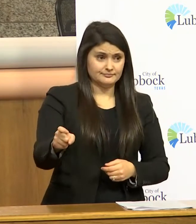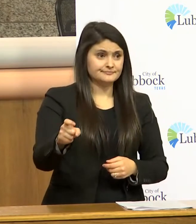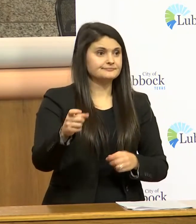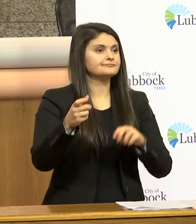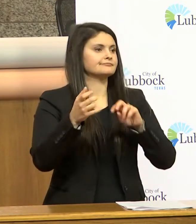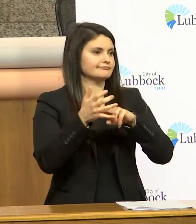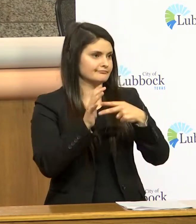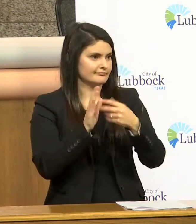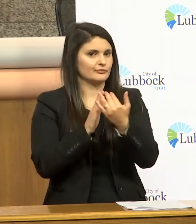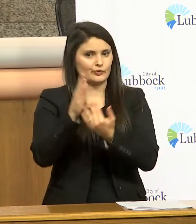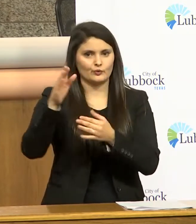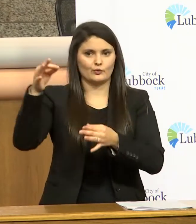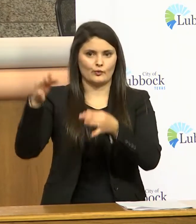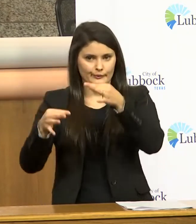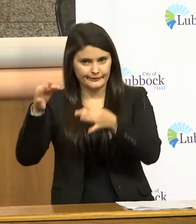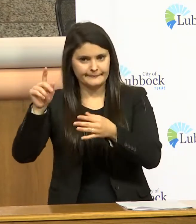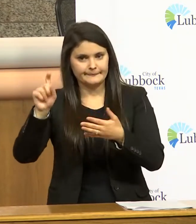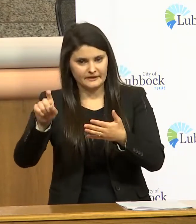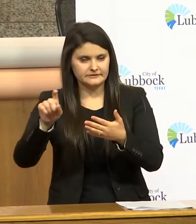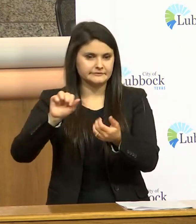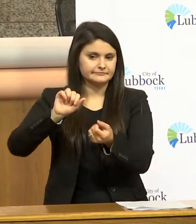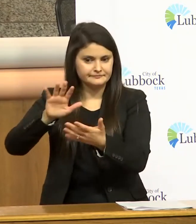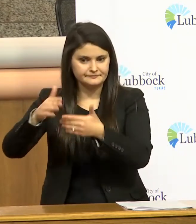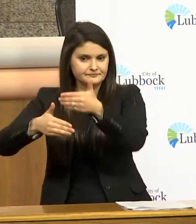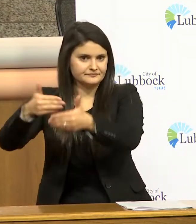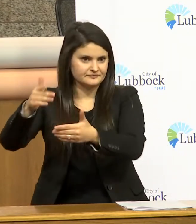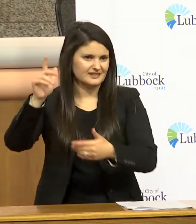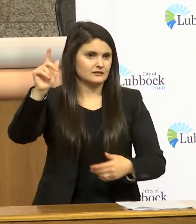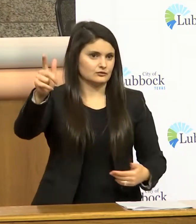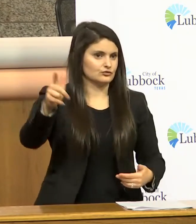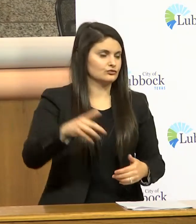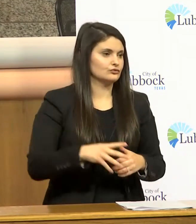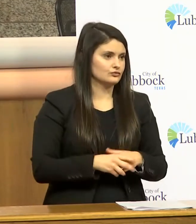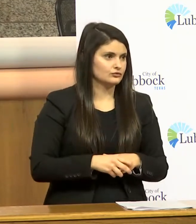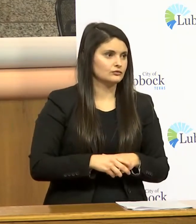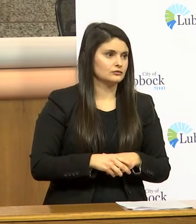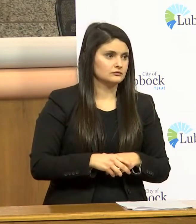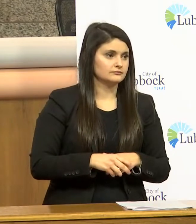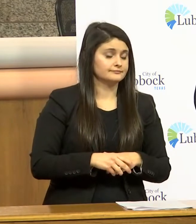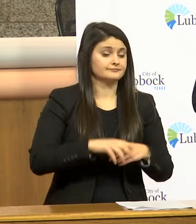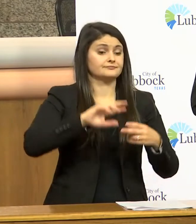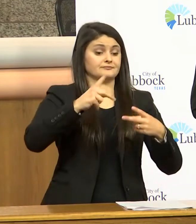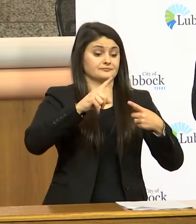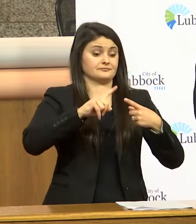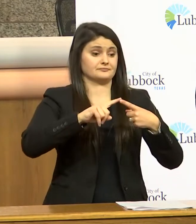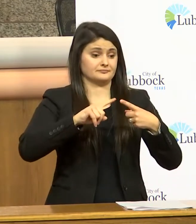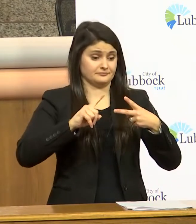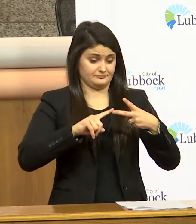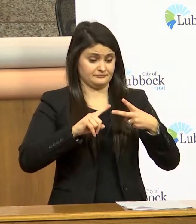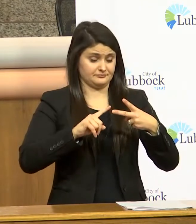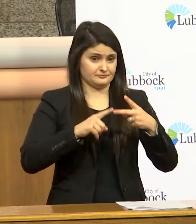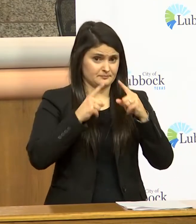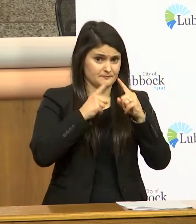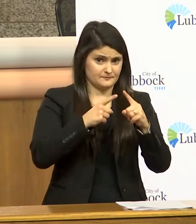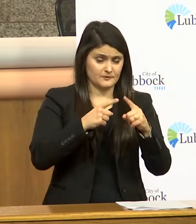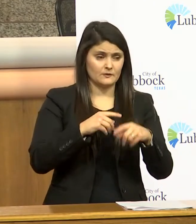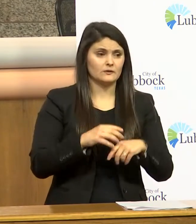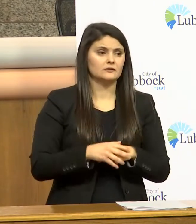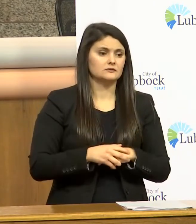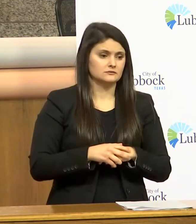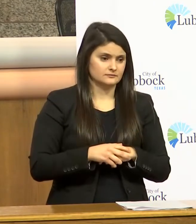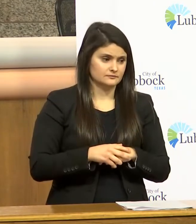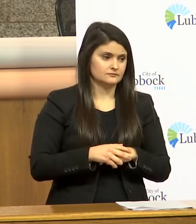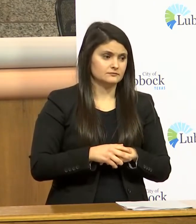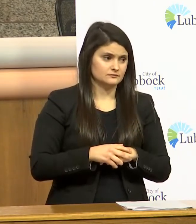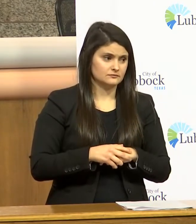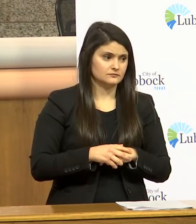course then will go through the court that will be addressed later which takes us to the second point and the second point is very